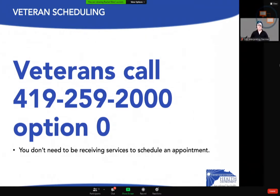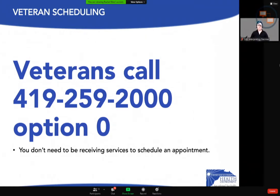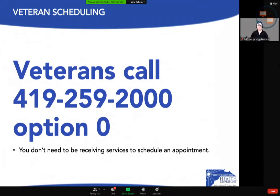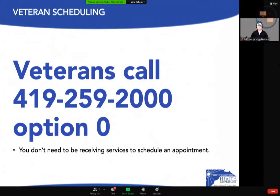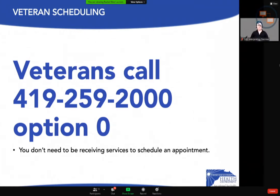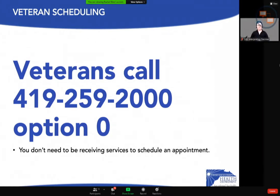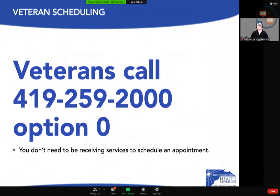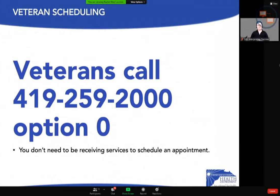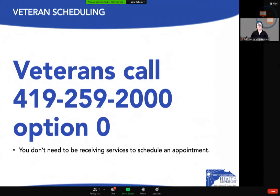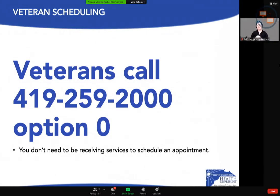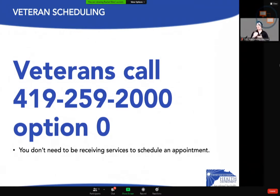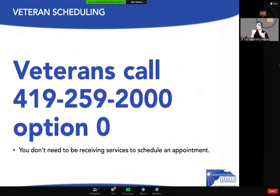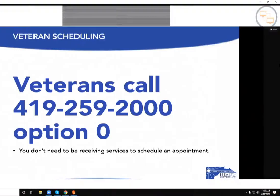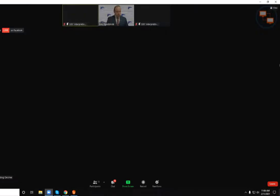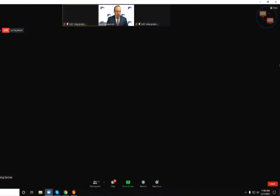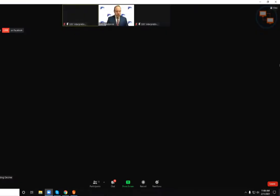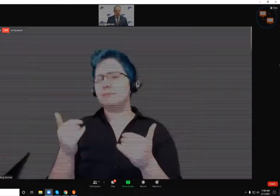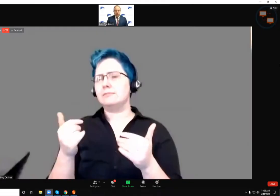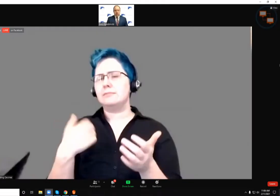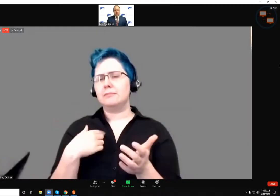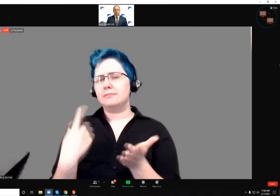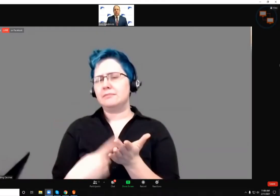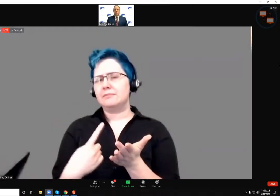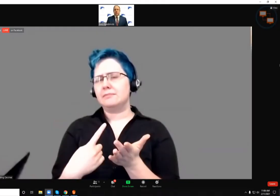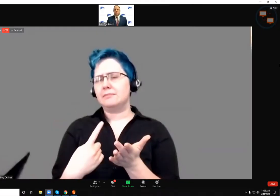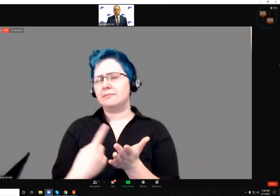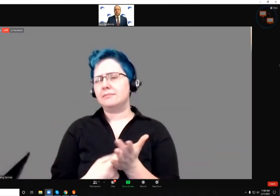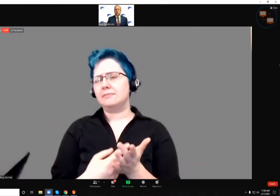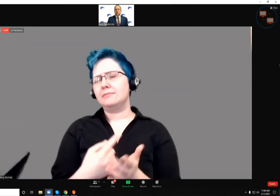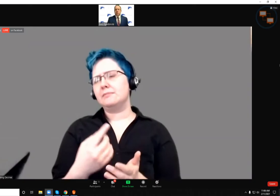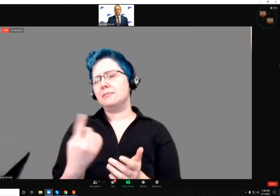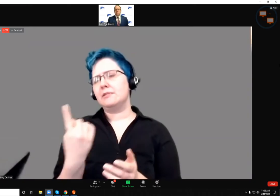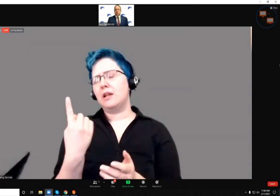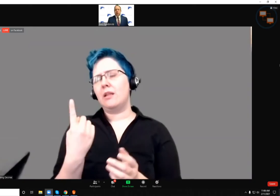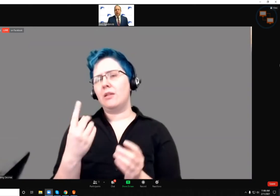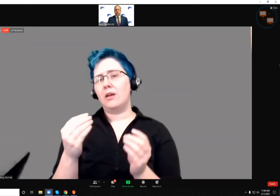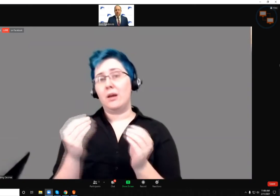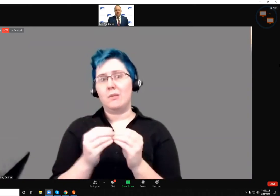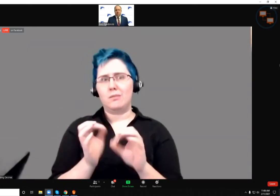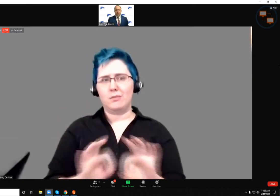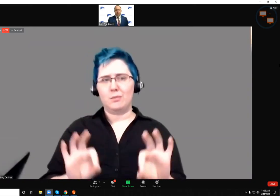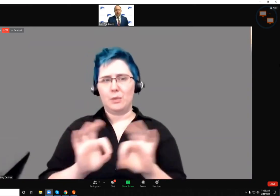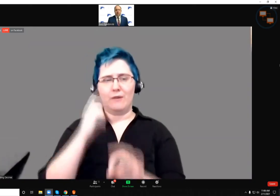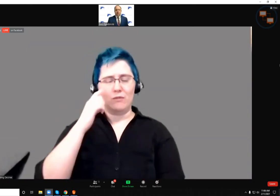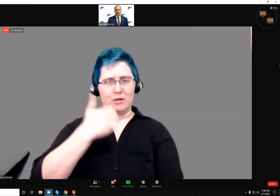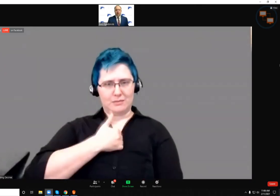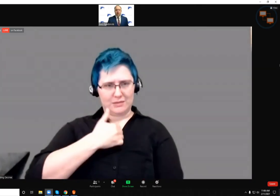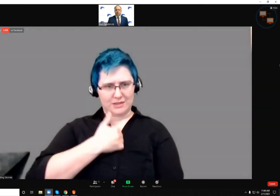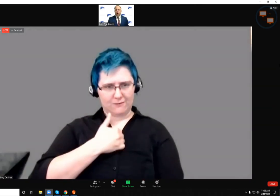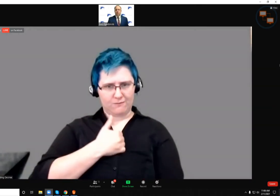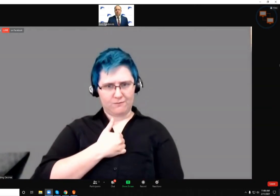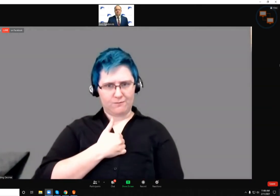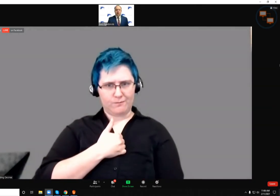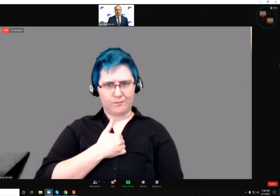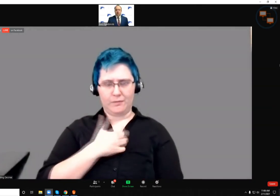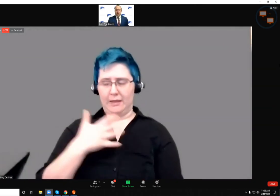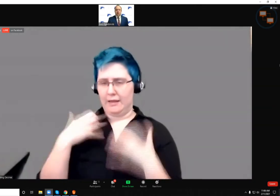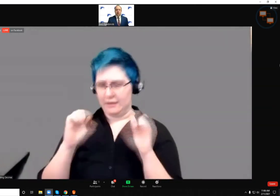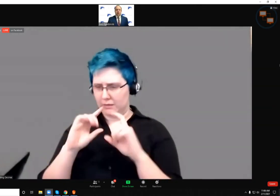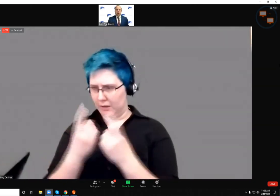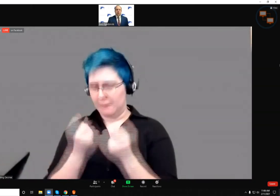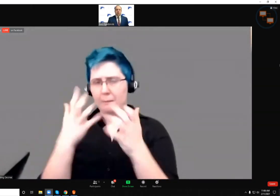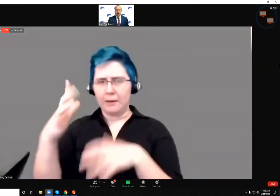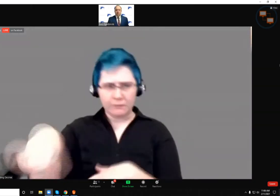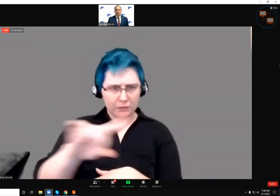I want to turn our attention into something that is extremely important to, again, myself, the, the, the health department, many in the